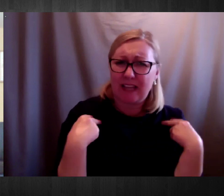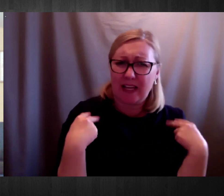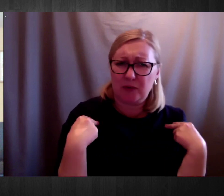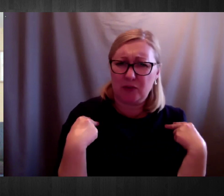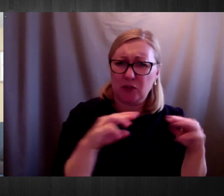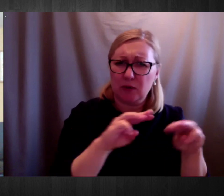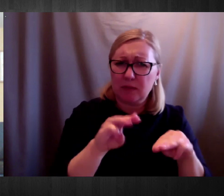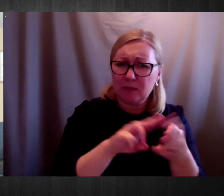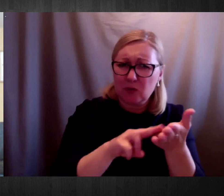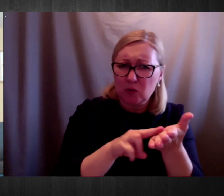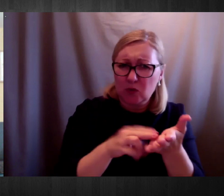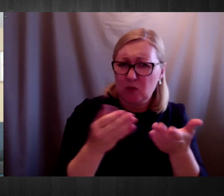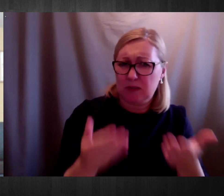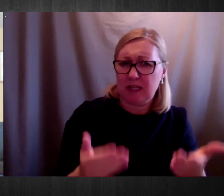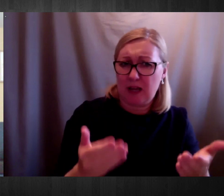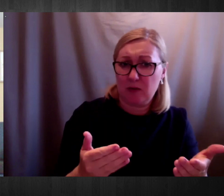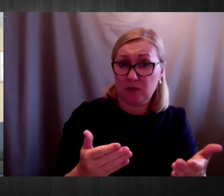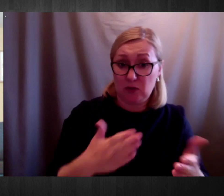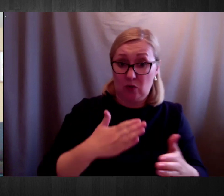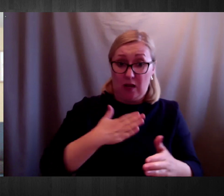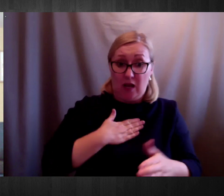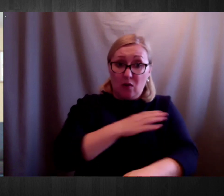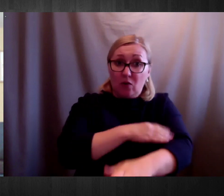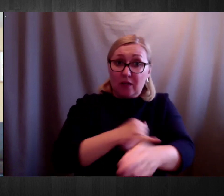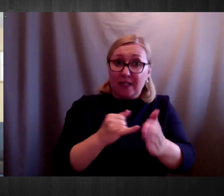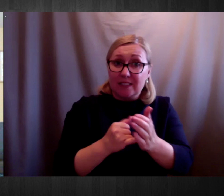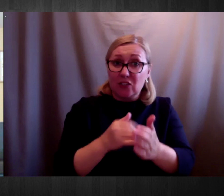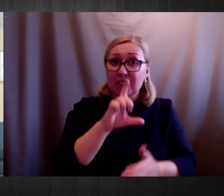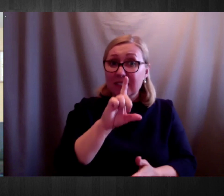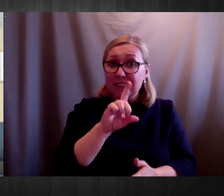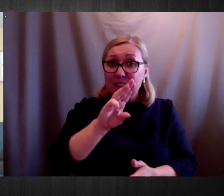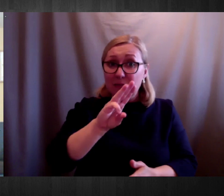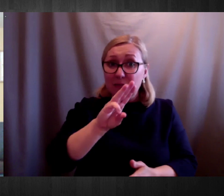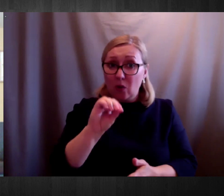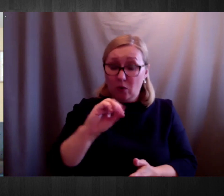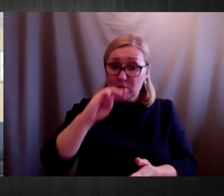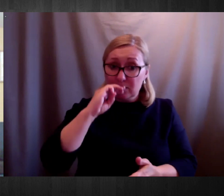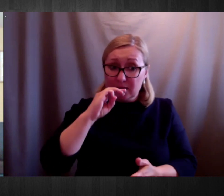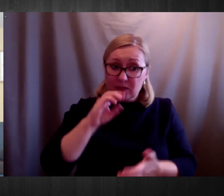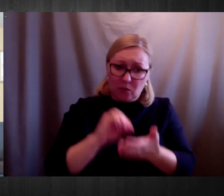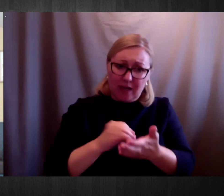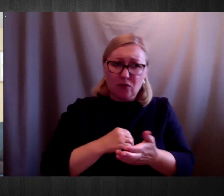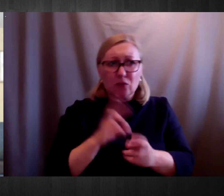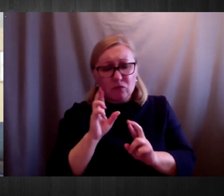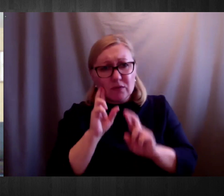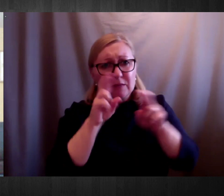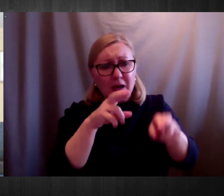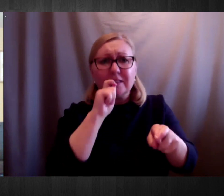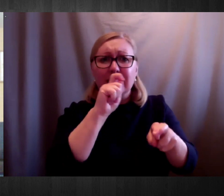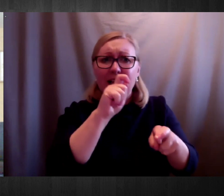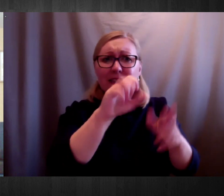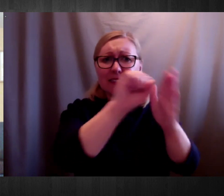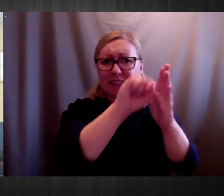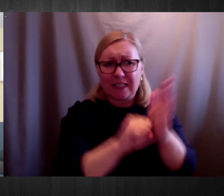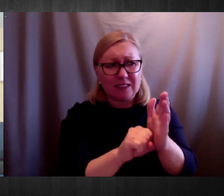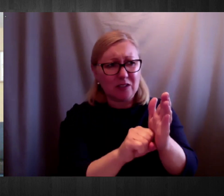responsibility to talk back to the state. And I'm questioning the state's